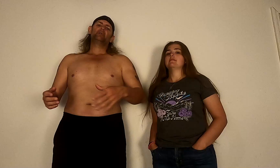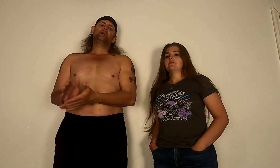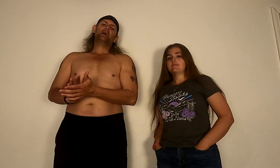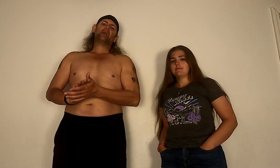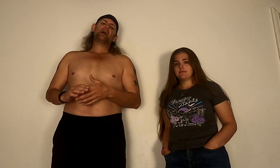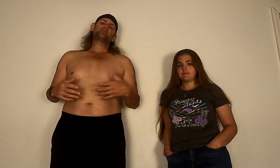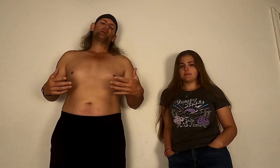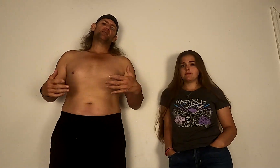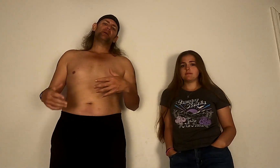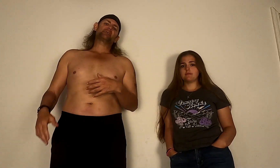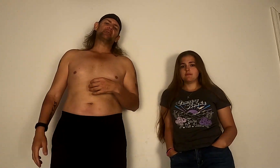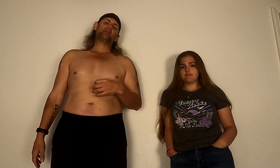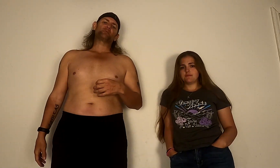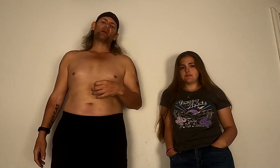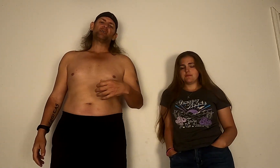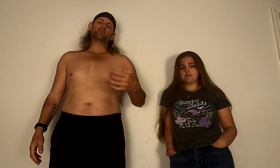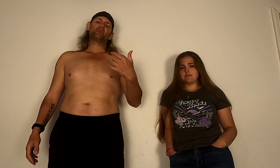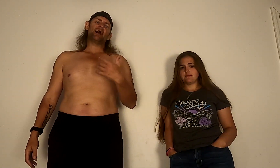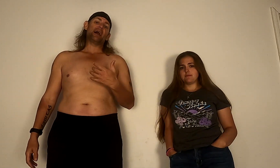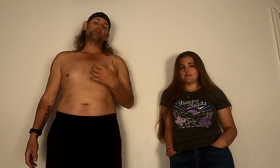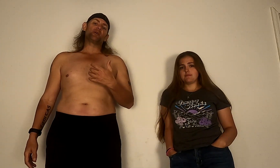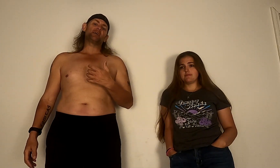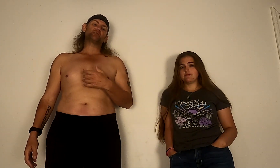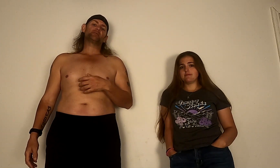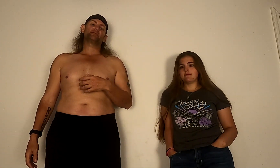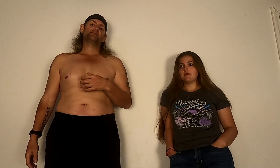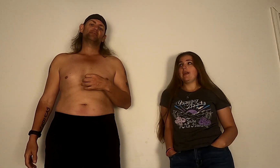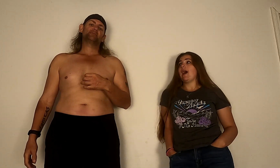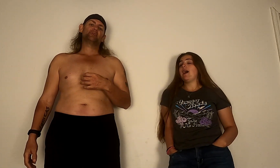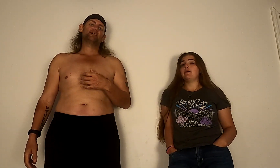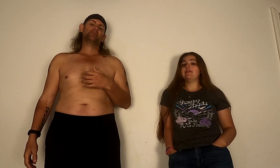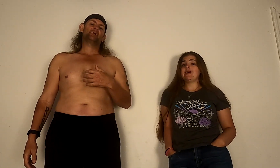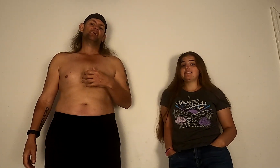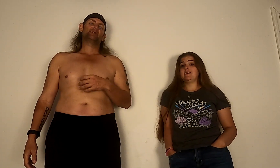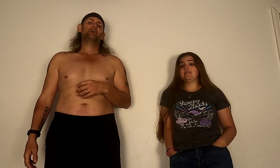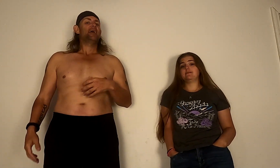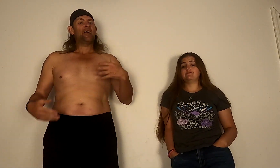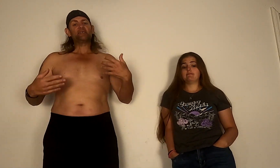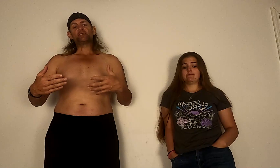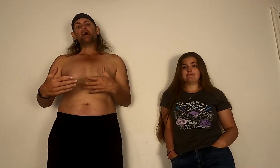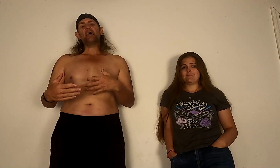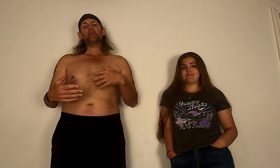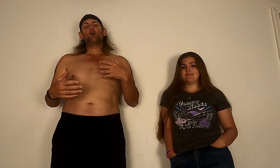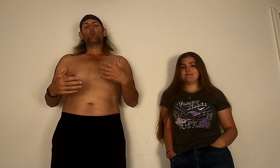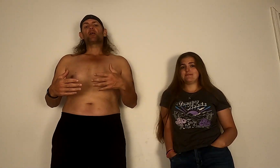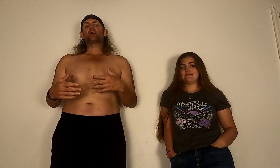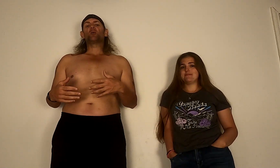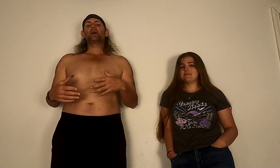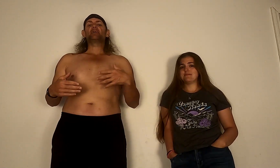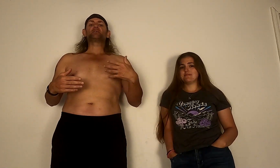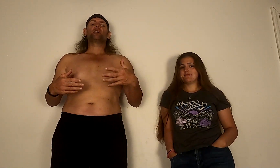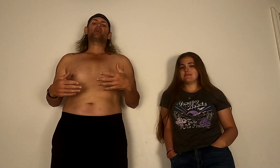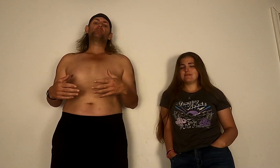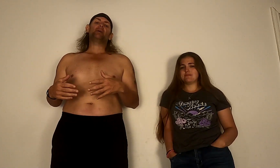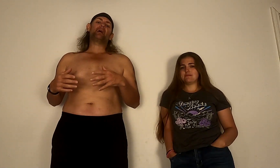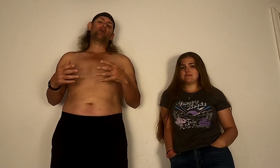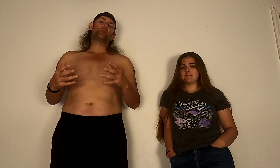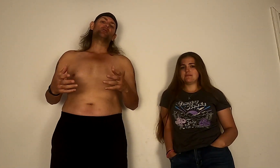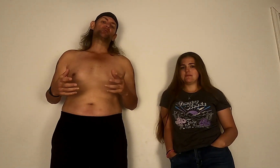Hey guys, welcome back to Life with Roger. I'm Roger and I'm Lexi and today we're gonna go ahead and talk about our most